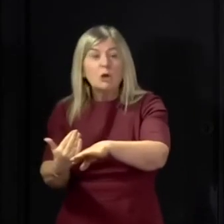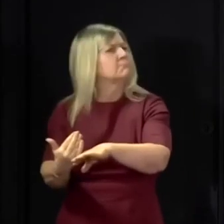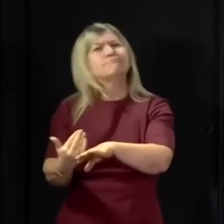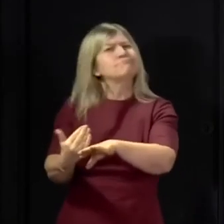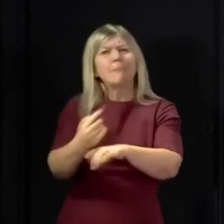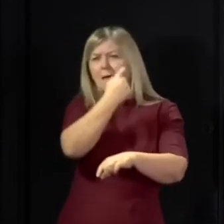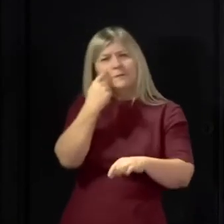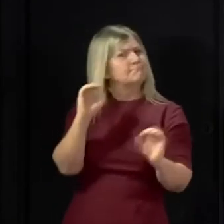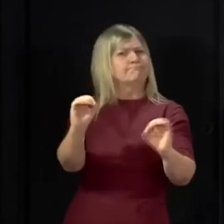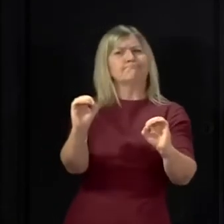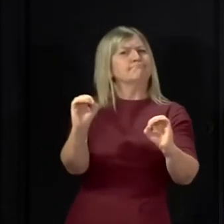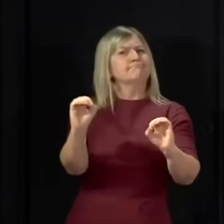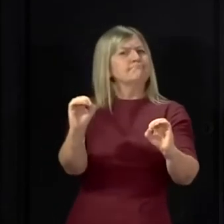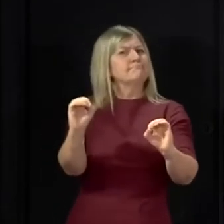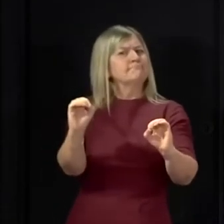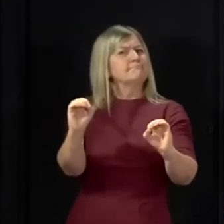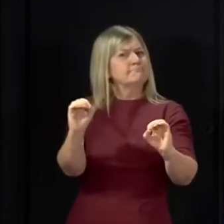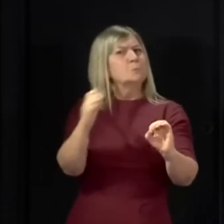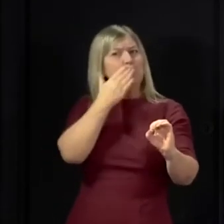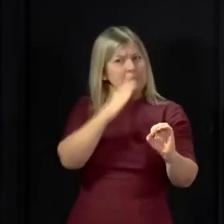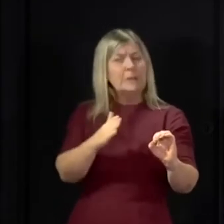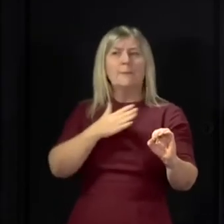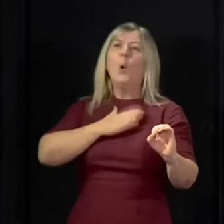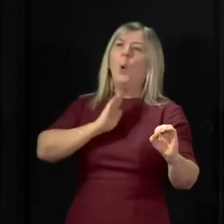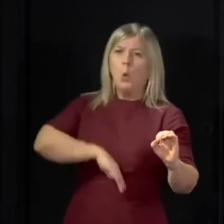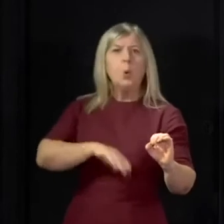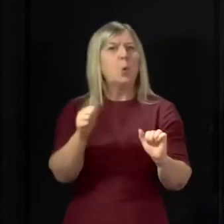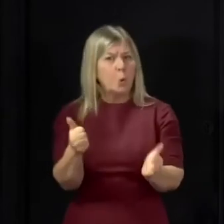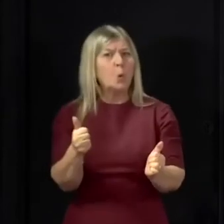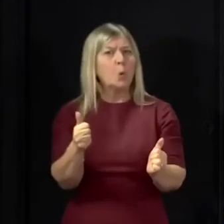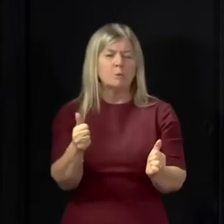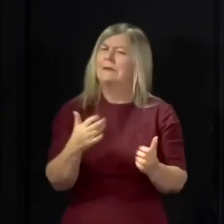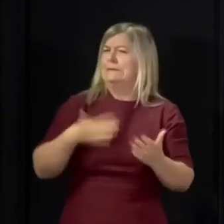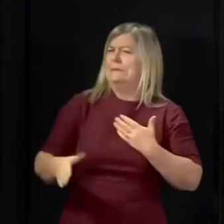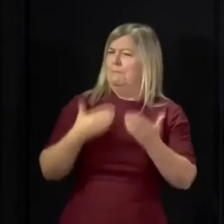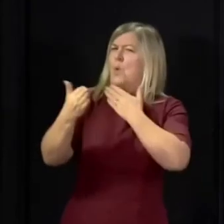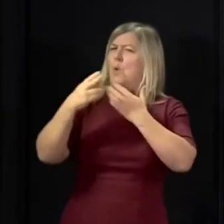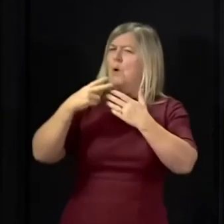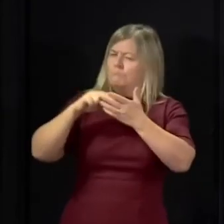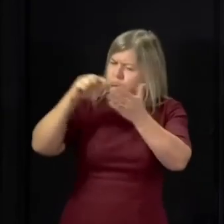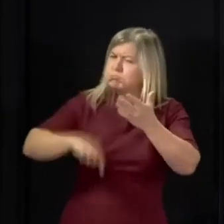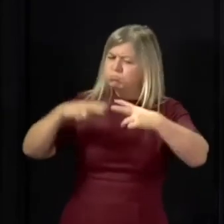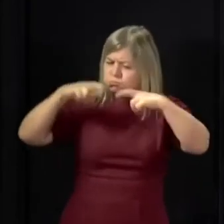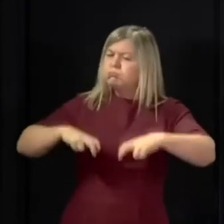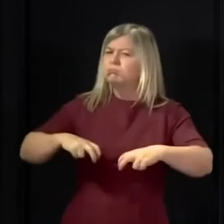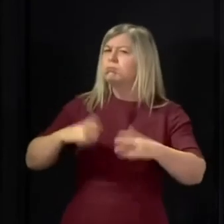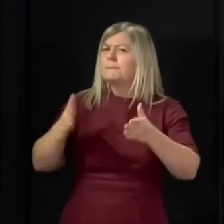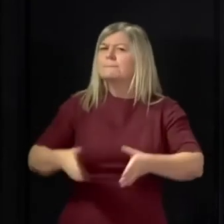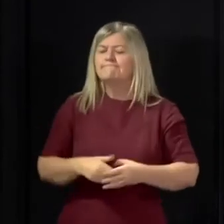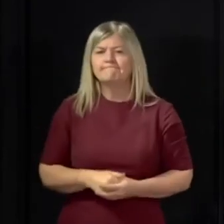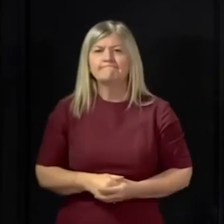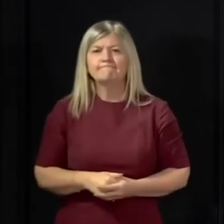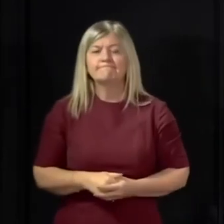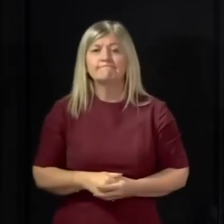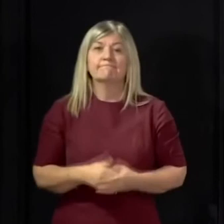use in Scotland. And all of that is reassuring although further analysis is underway. However there